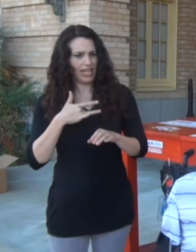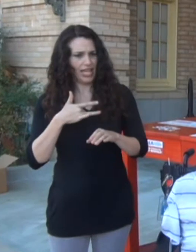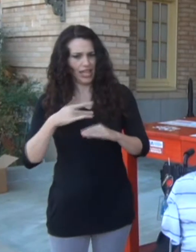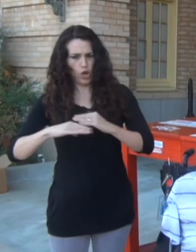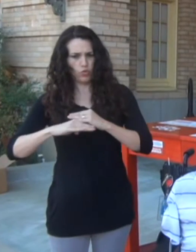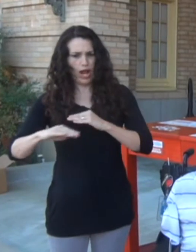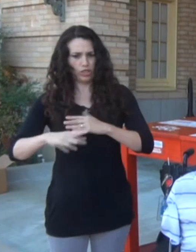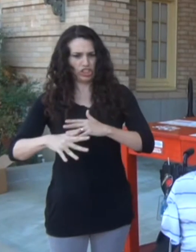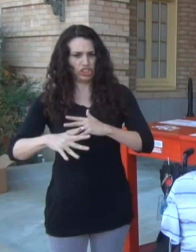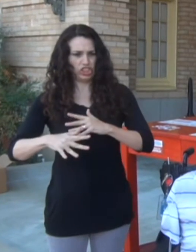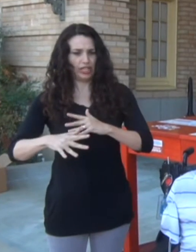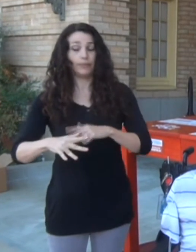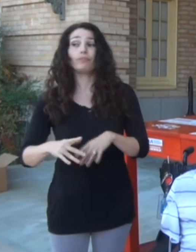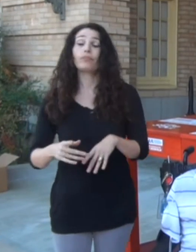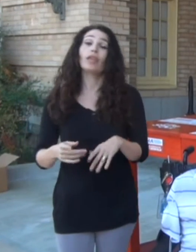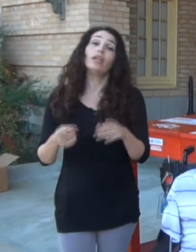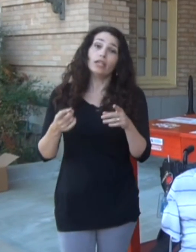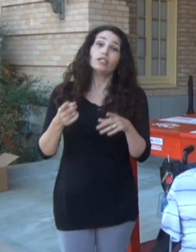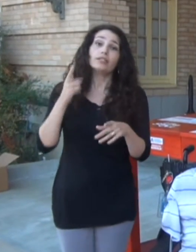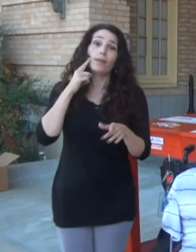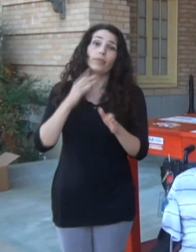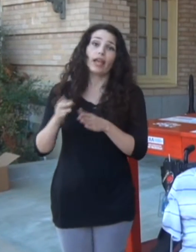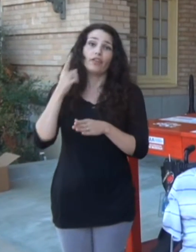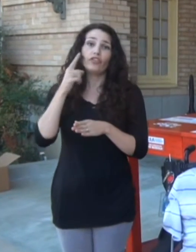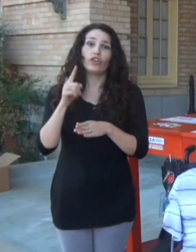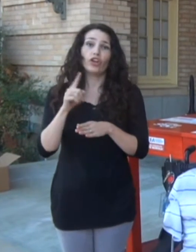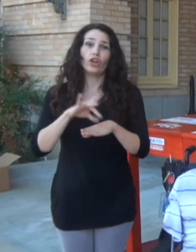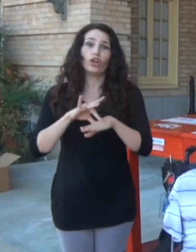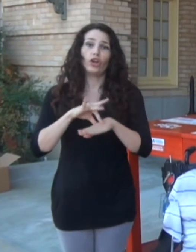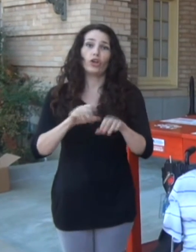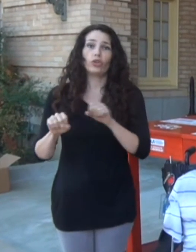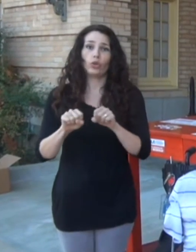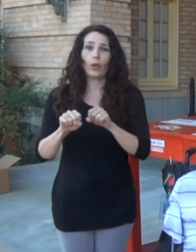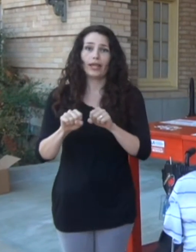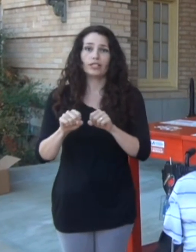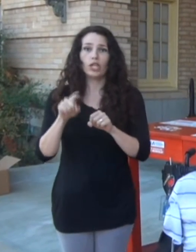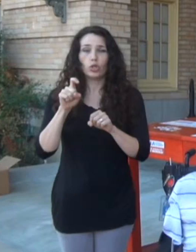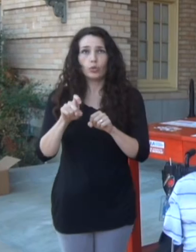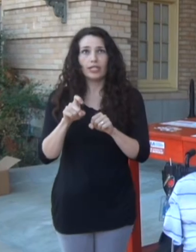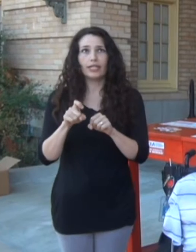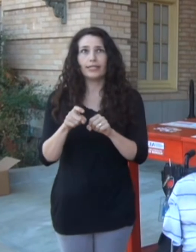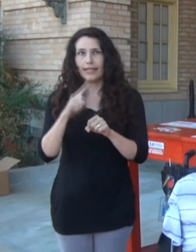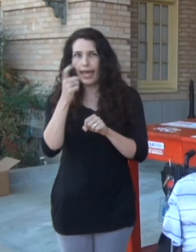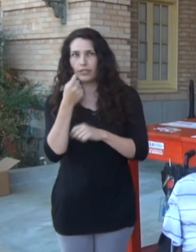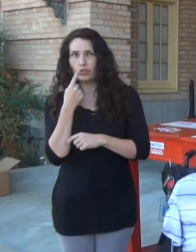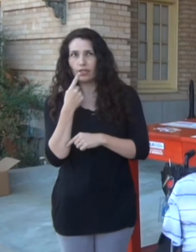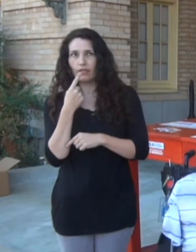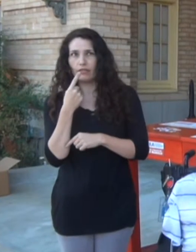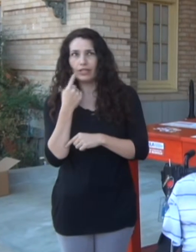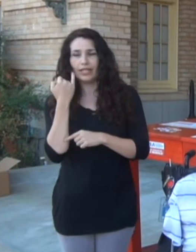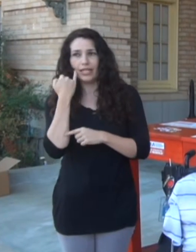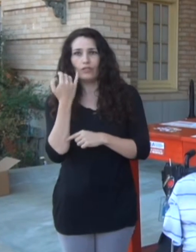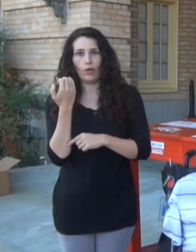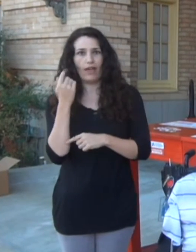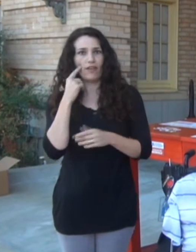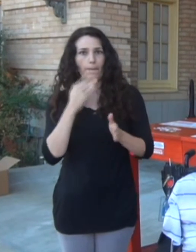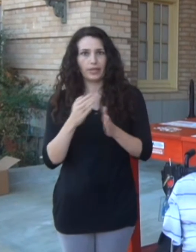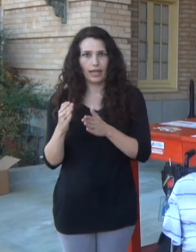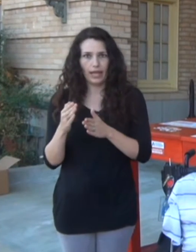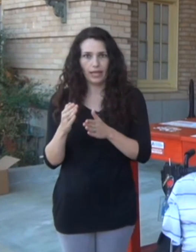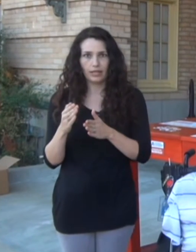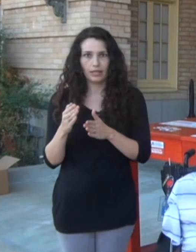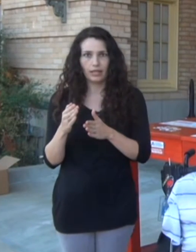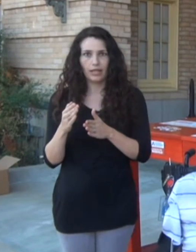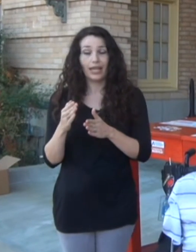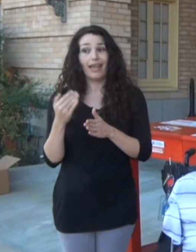In terms of planning for earthquakes, it's really important to ask yourself, if you have a mobility disability, first, is, can